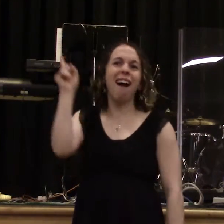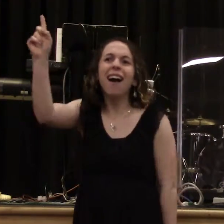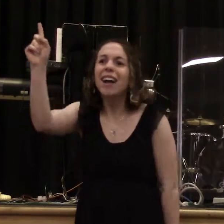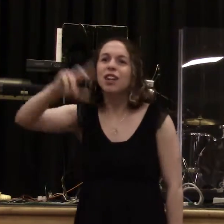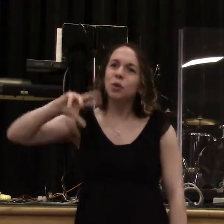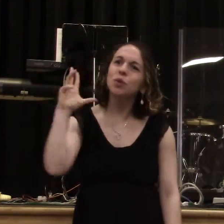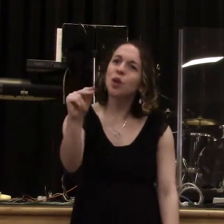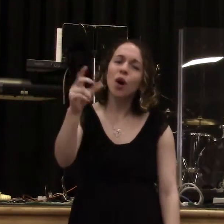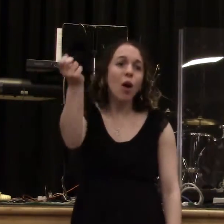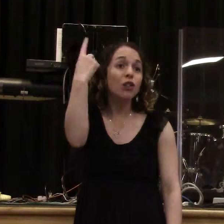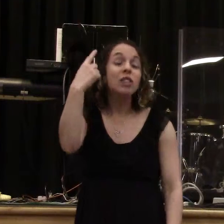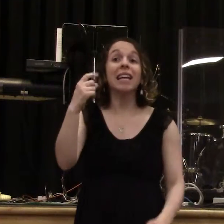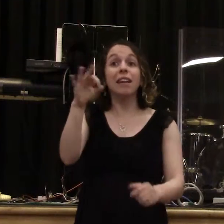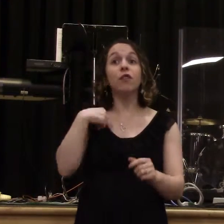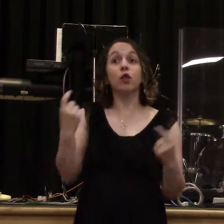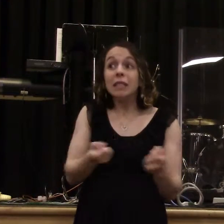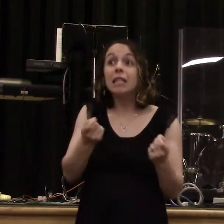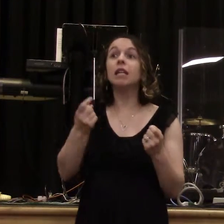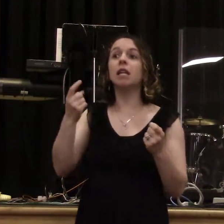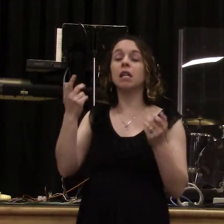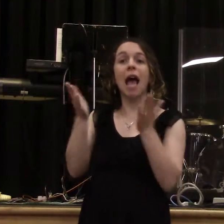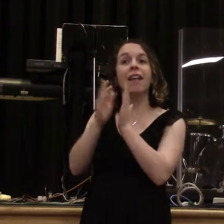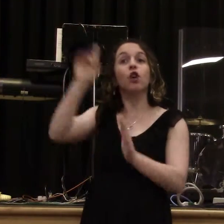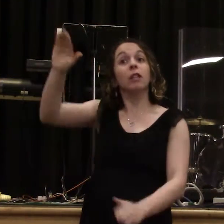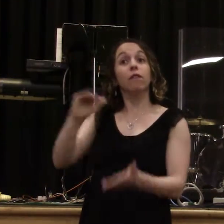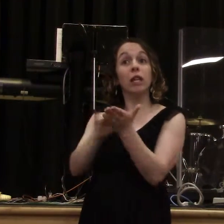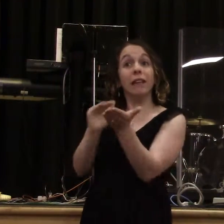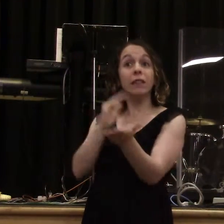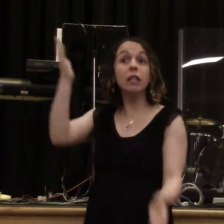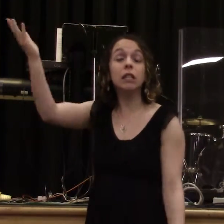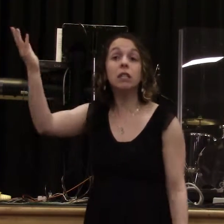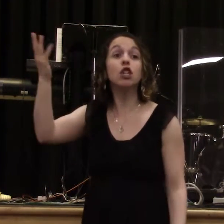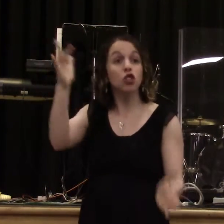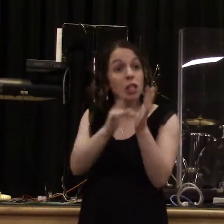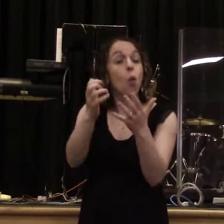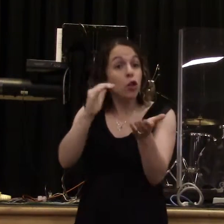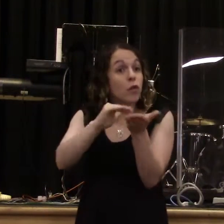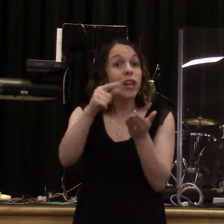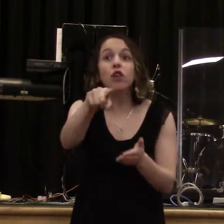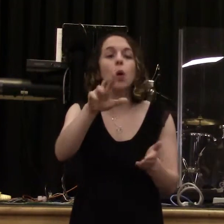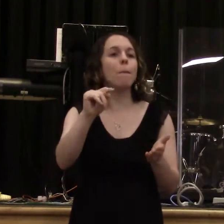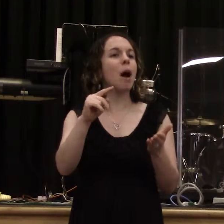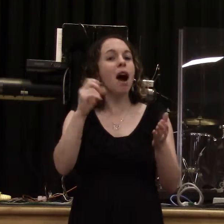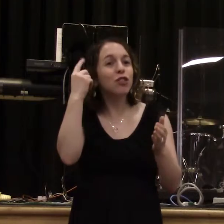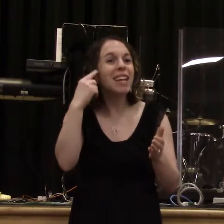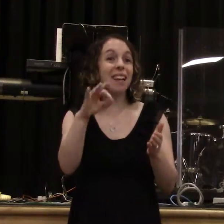grace in Jesus Christ. Can you say amen? Jesus wants to forgive you and cleanse you. But your good doesn't bring you forgiveness. Jesus